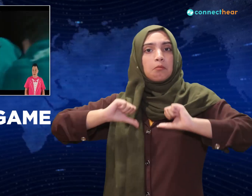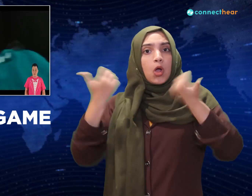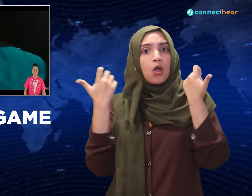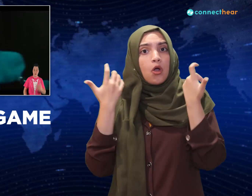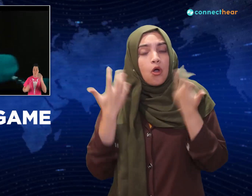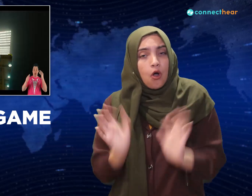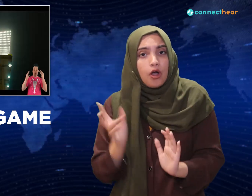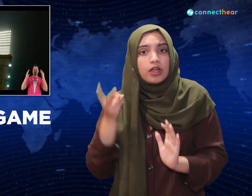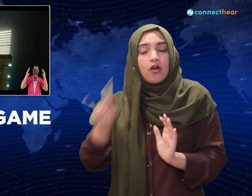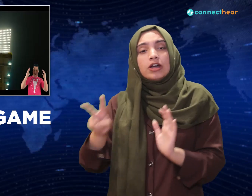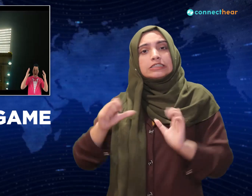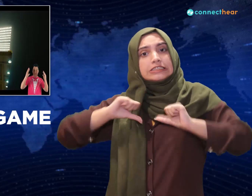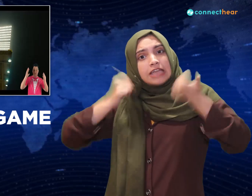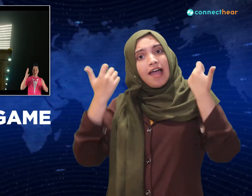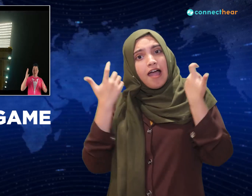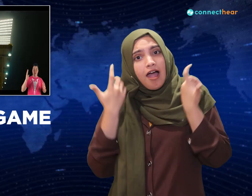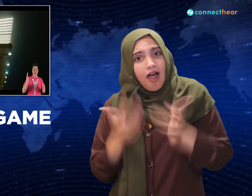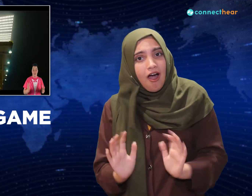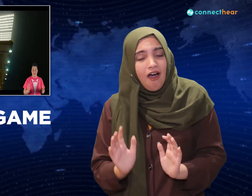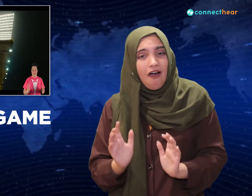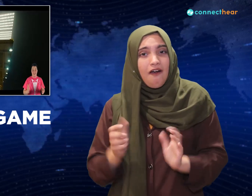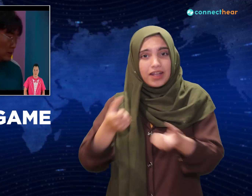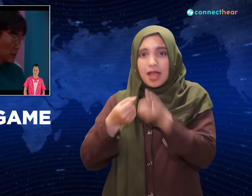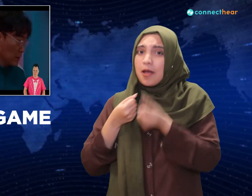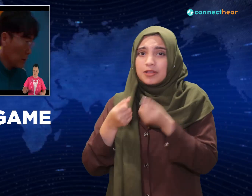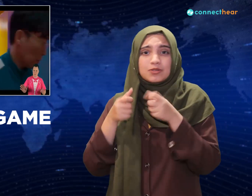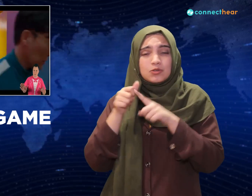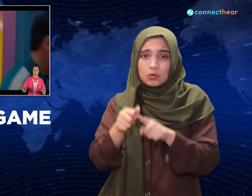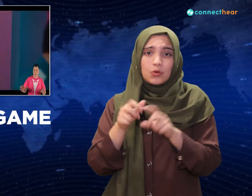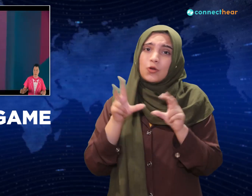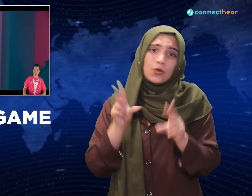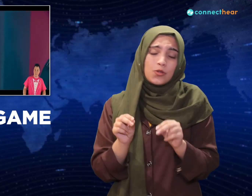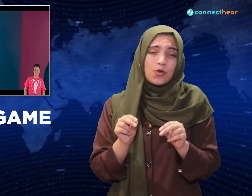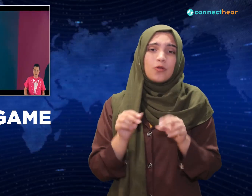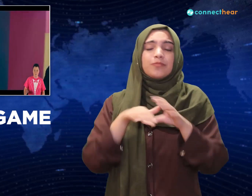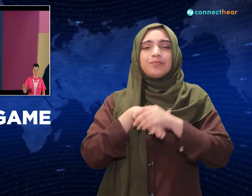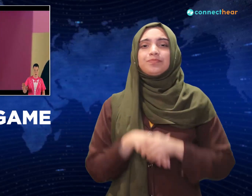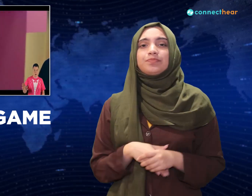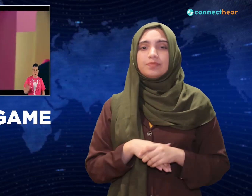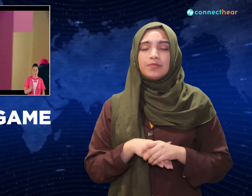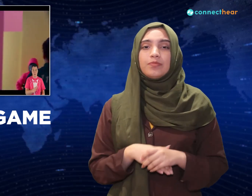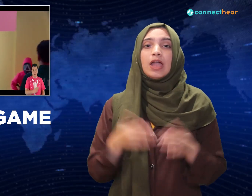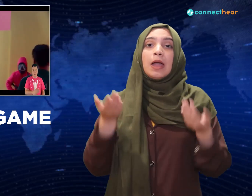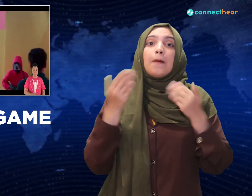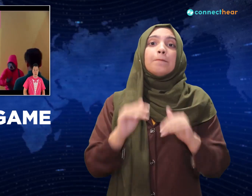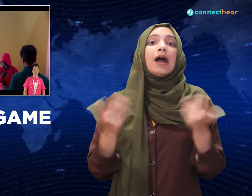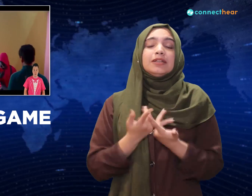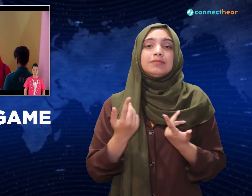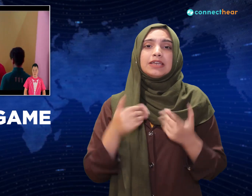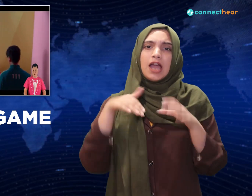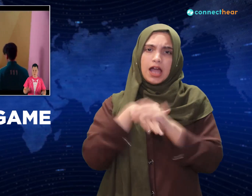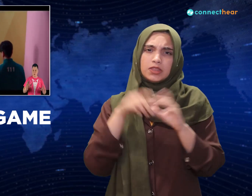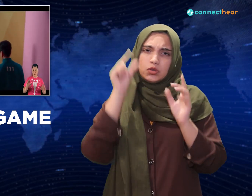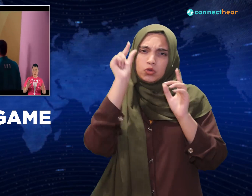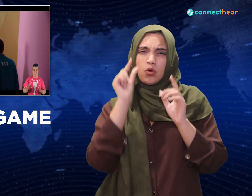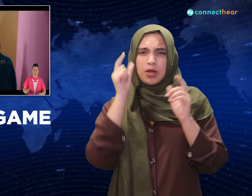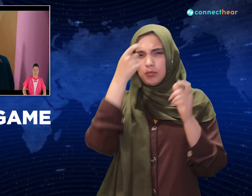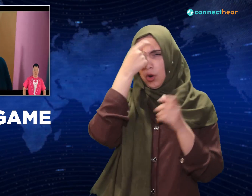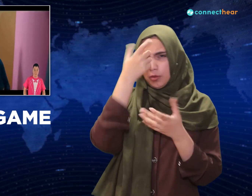able to pull them off and win. Now for some subplots, there's something going on with one player who's working with the pinks,